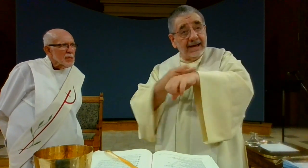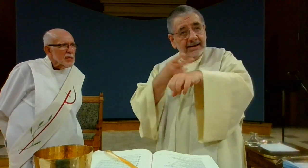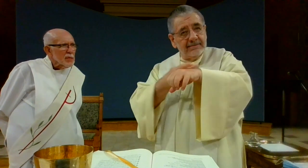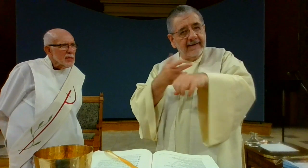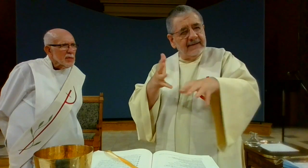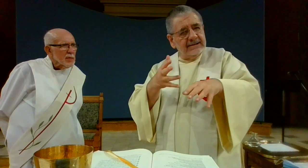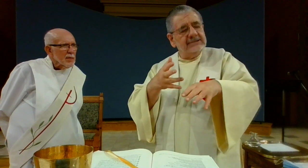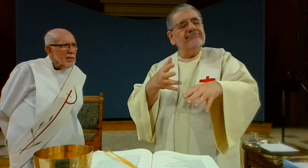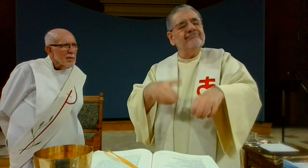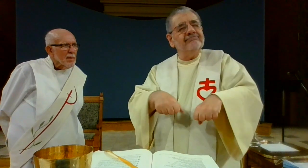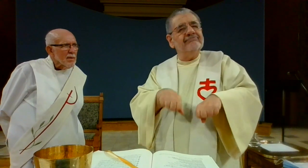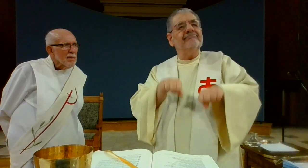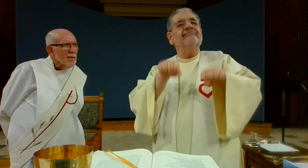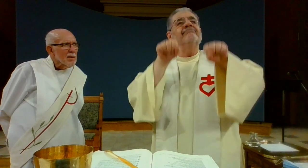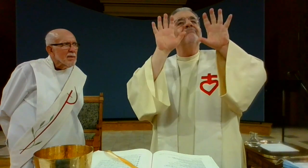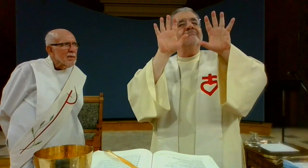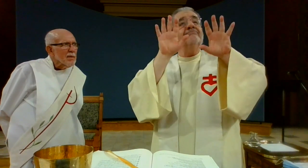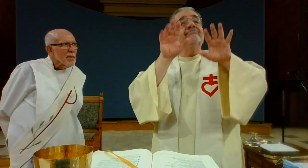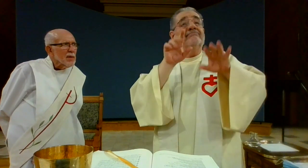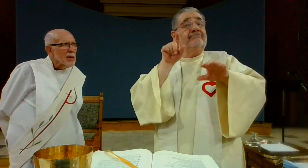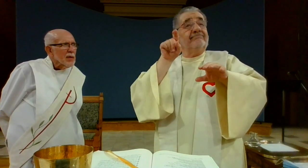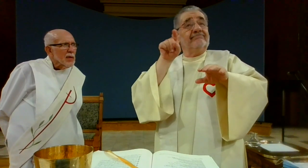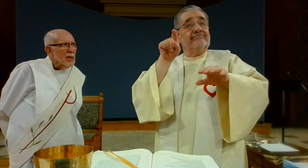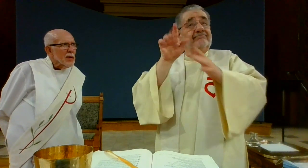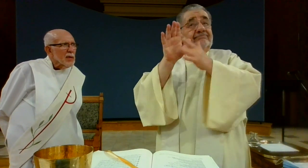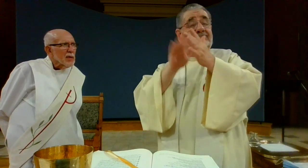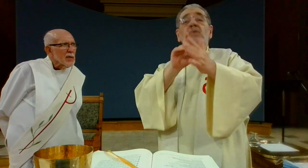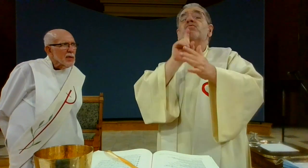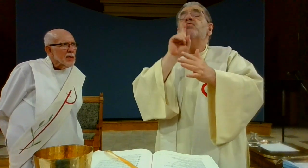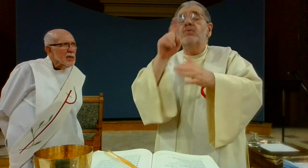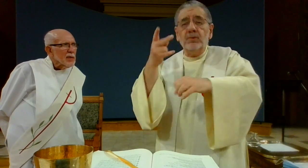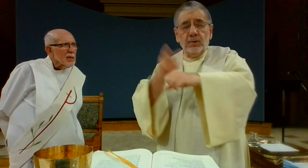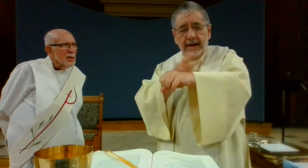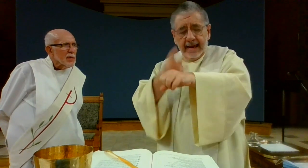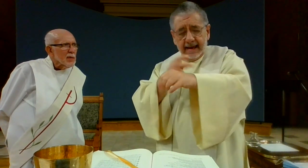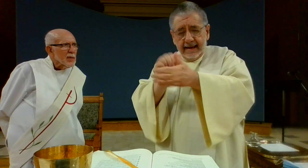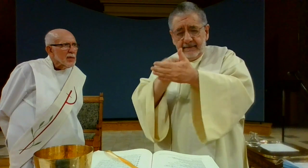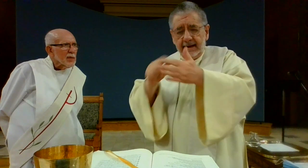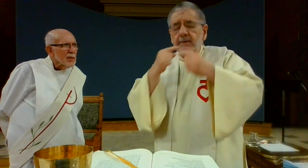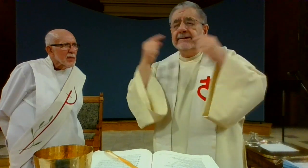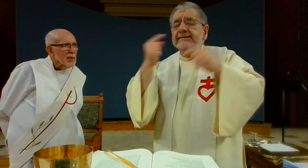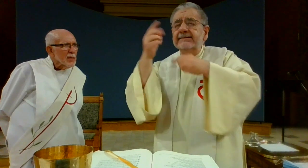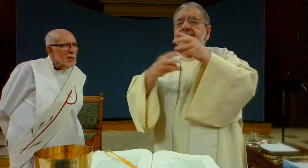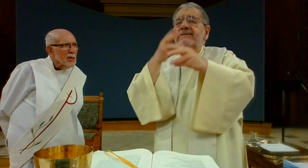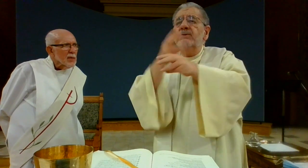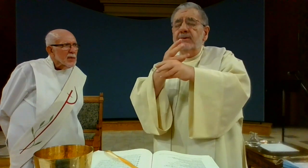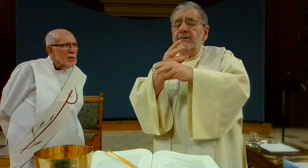when christ our passover has been sacrificed for he is the true lamb who has taken away the sins